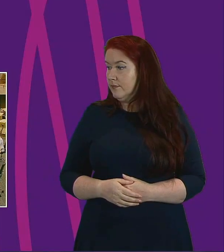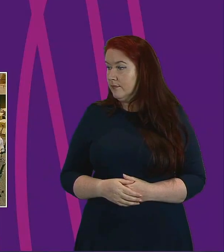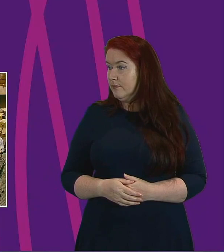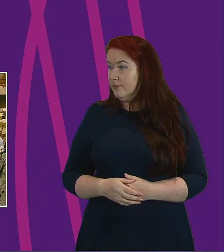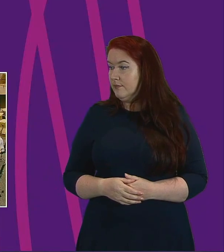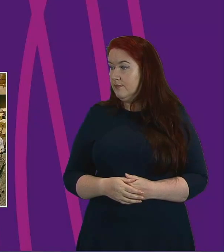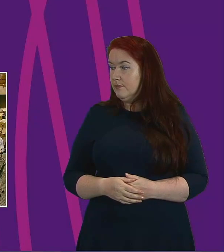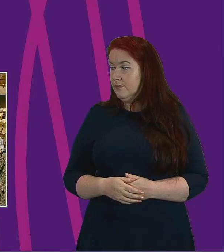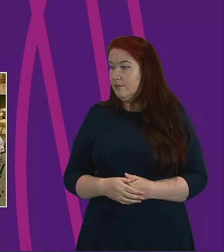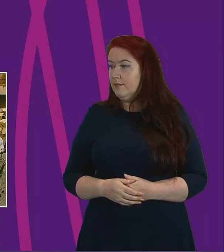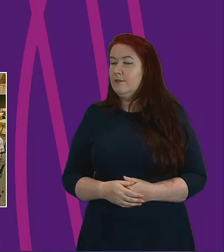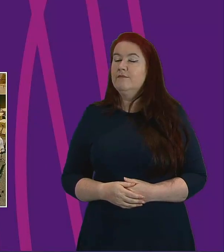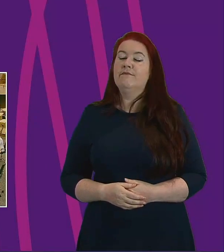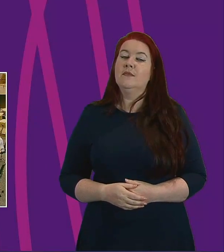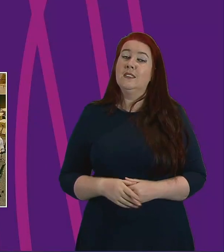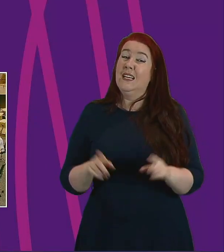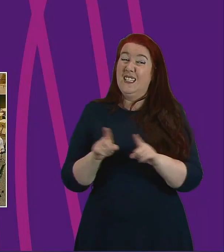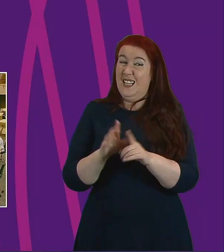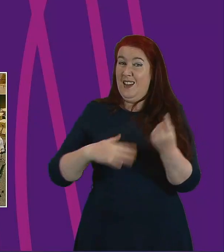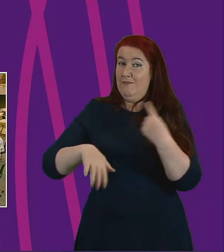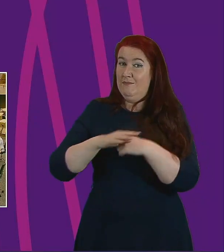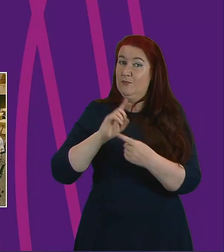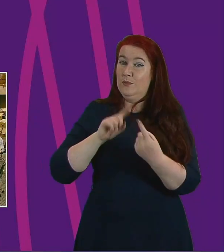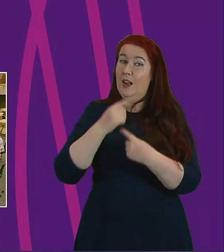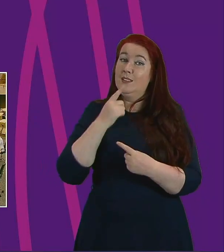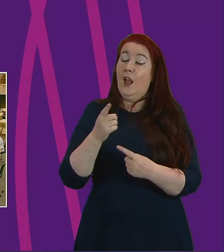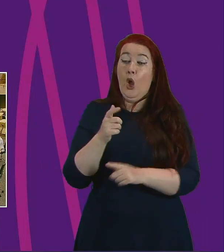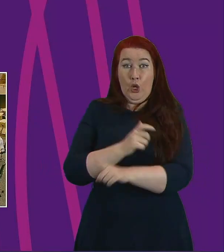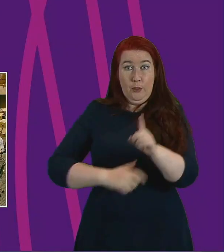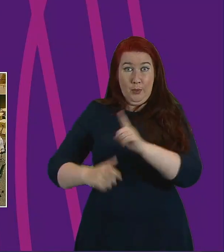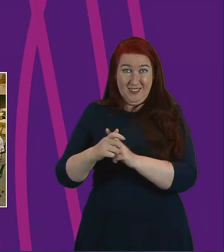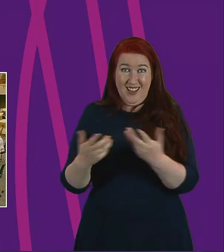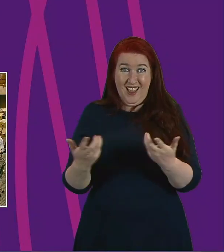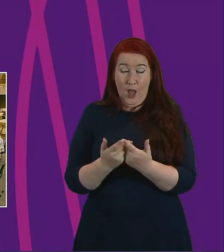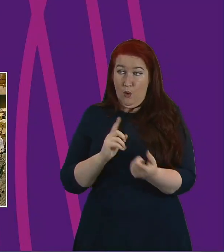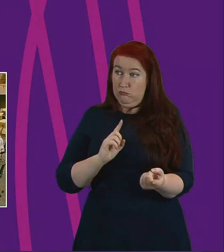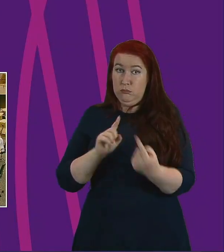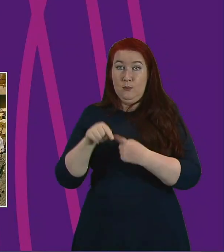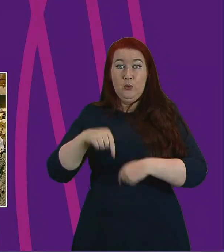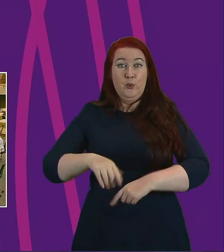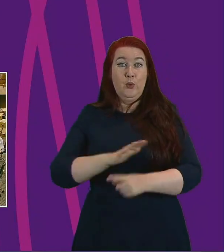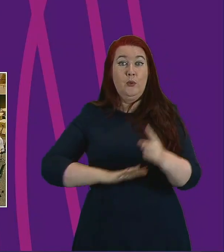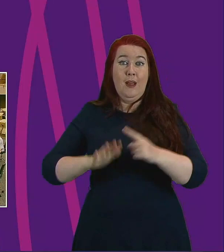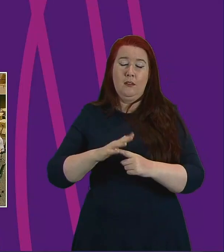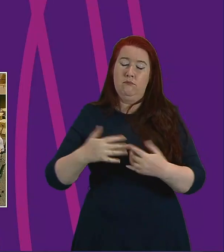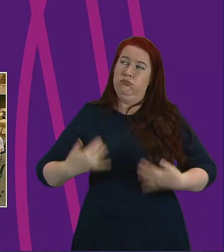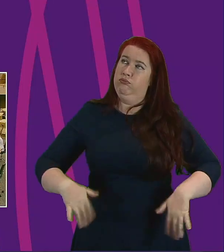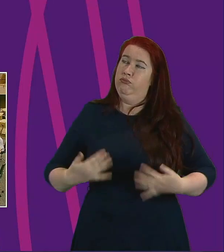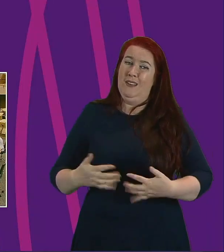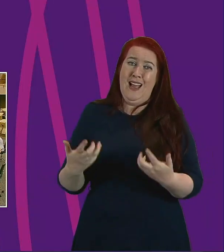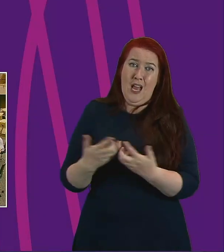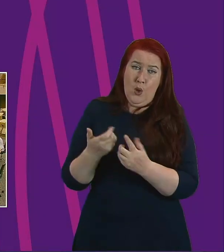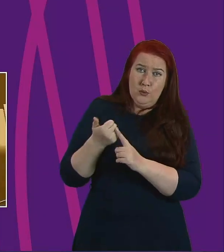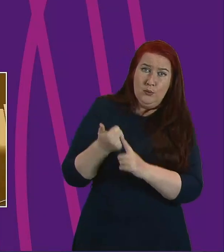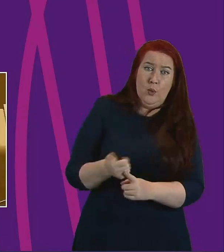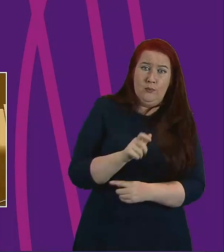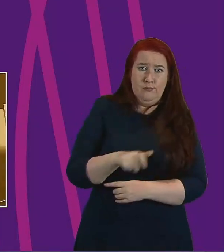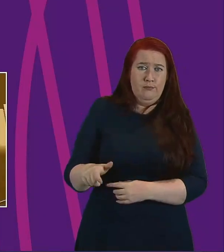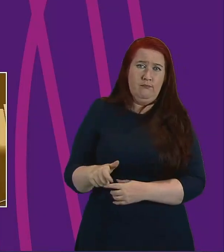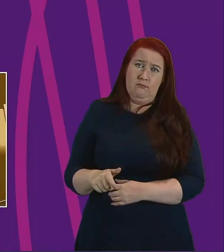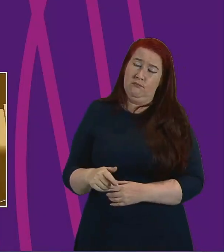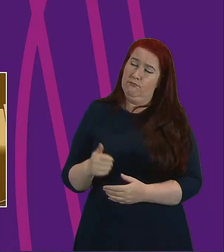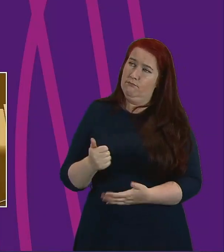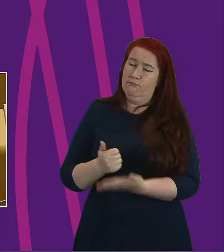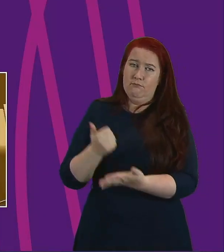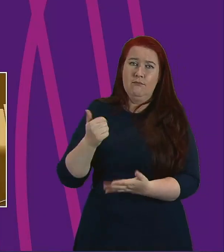commented this afternoon, the community response to this pandemic has been instrumental in supporting people through this and will continue to be so